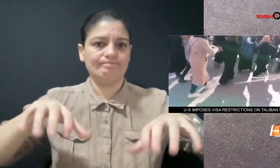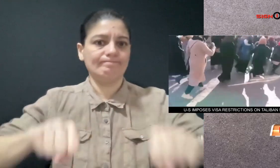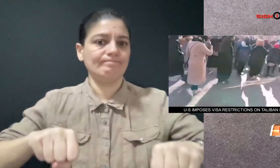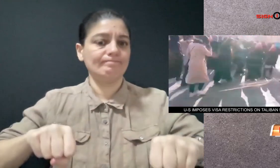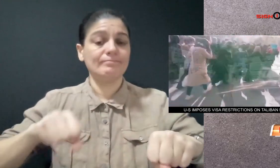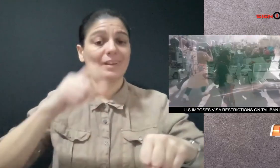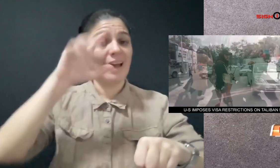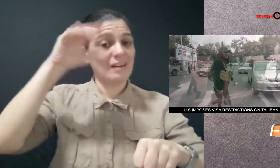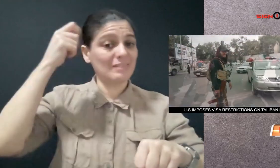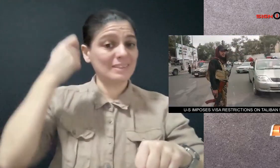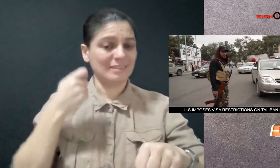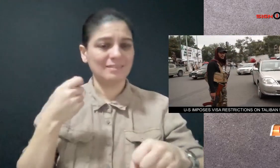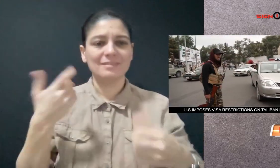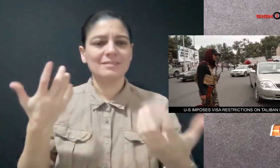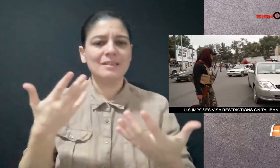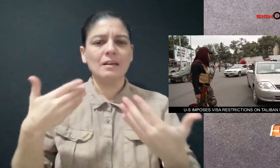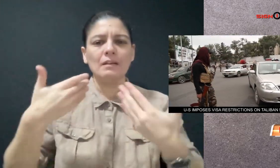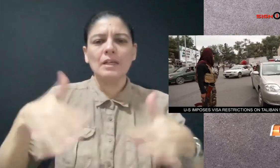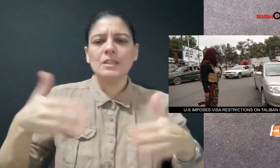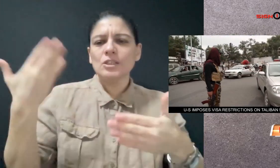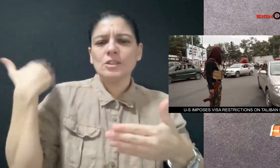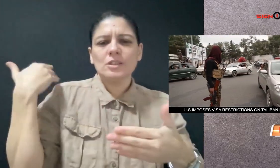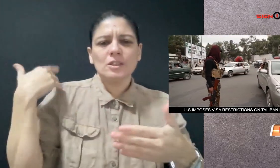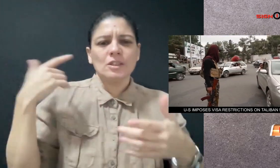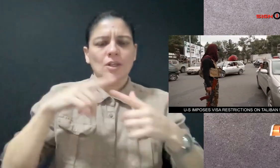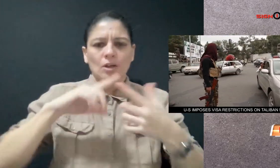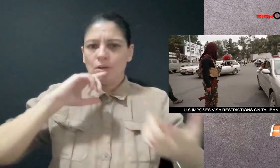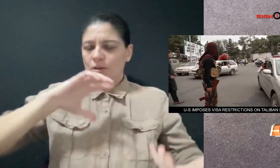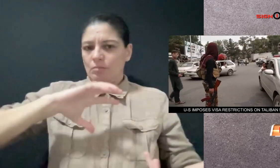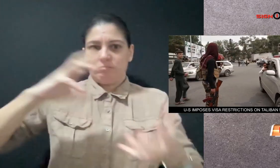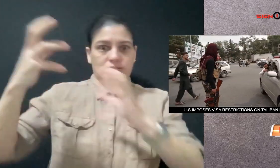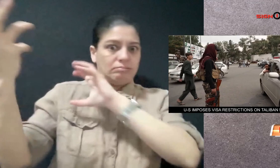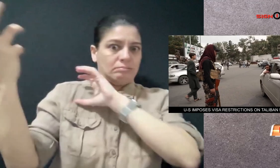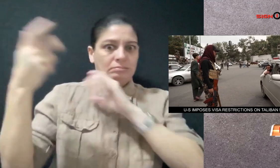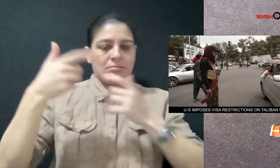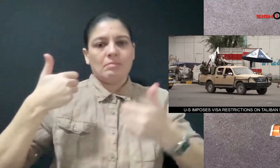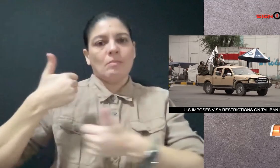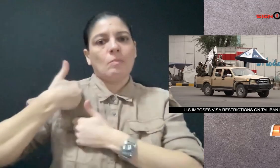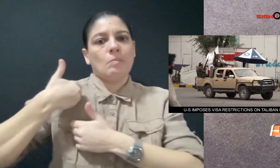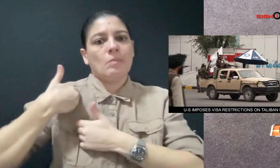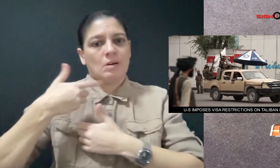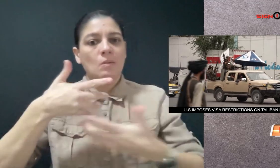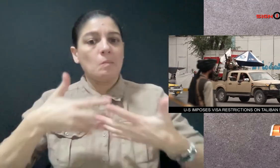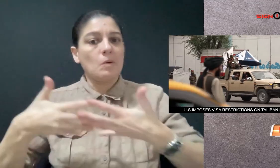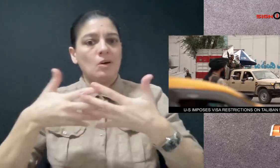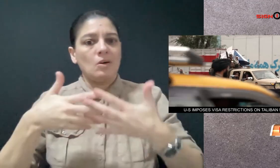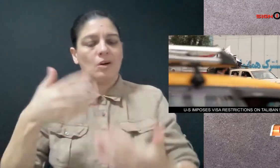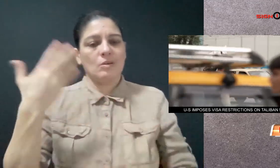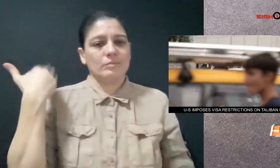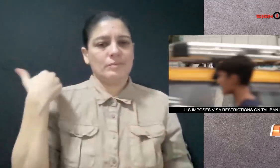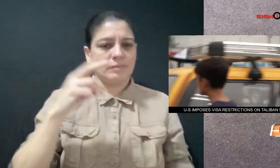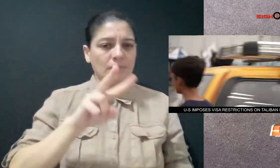The Taliban took control of Afghanistan after the chaotic U.S. military withdrawal in 2021.